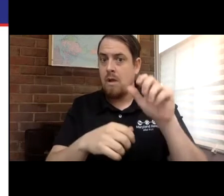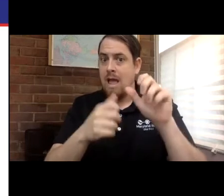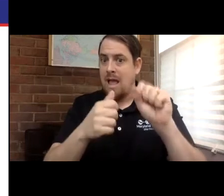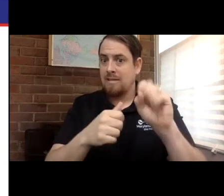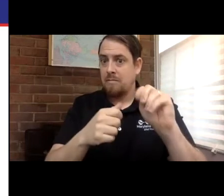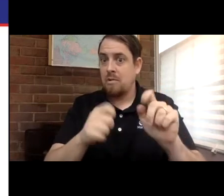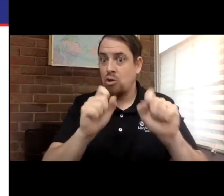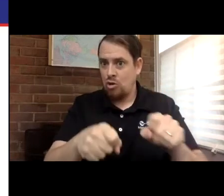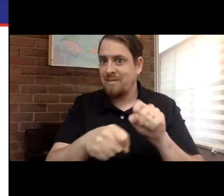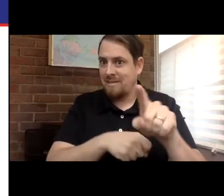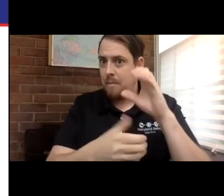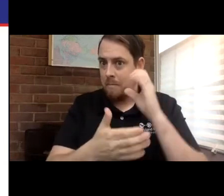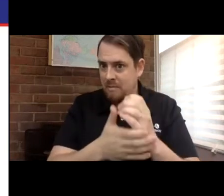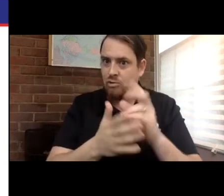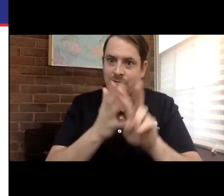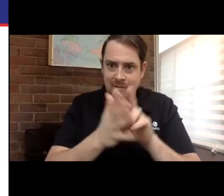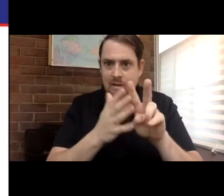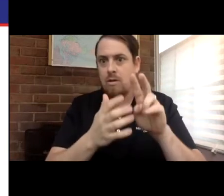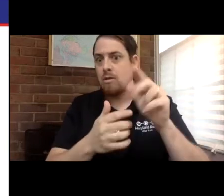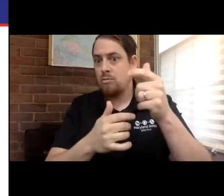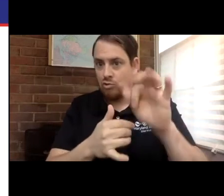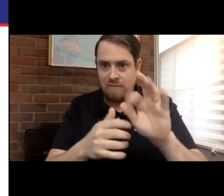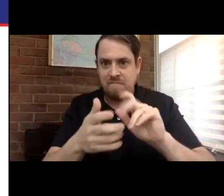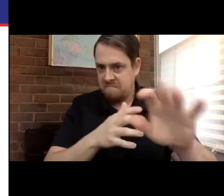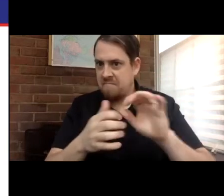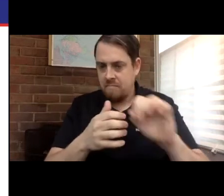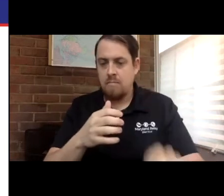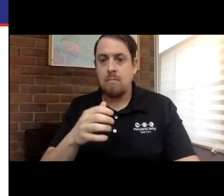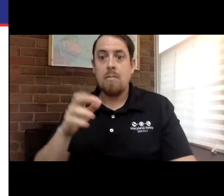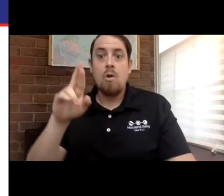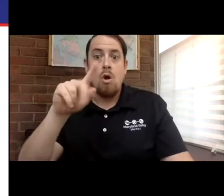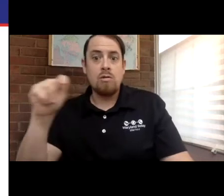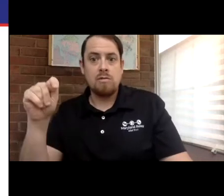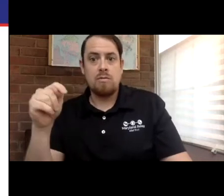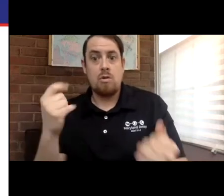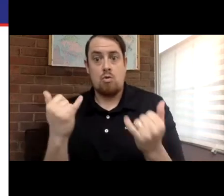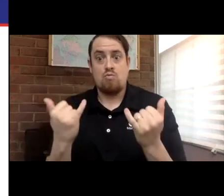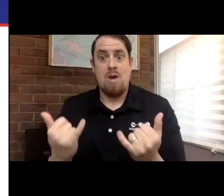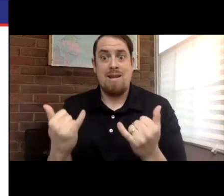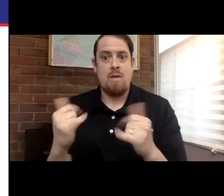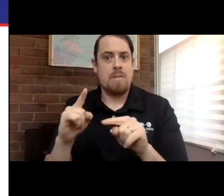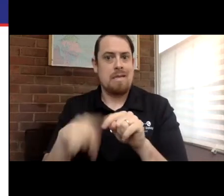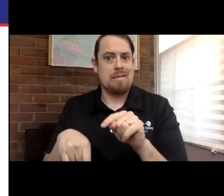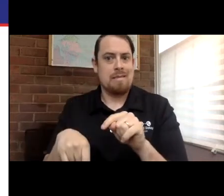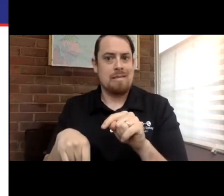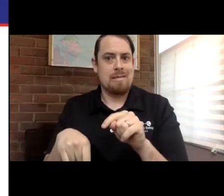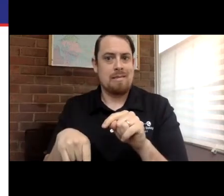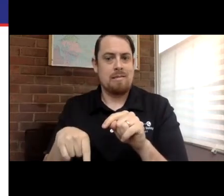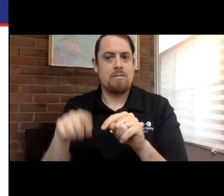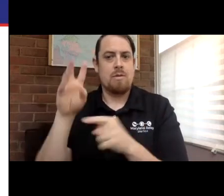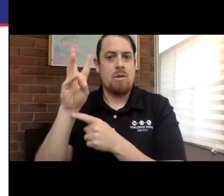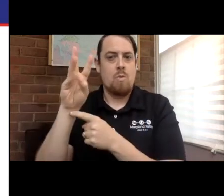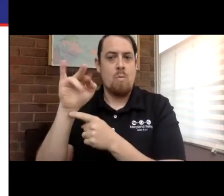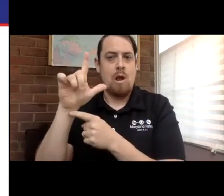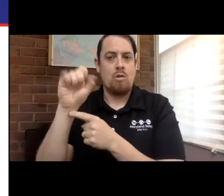However, currently, RTT does not have the ability to support sharing of